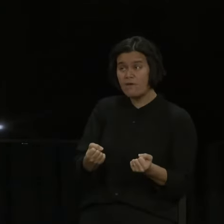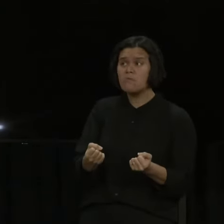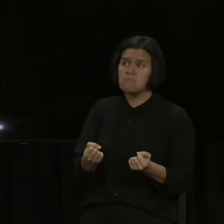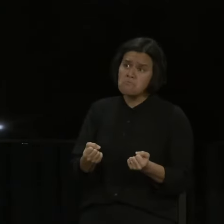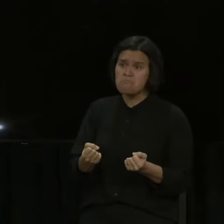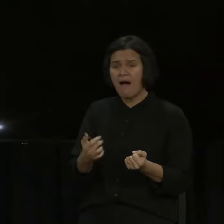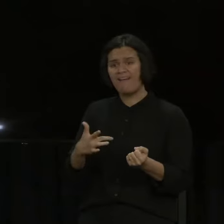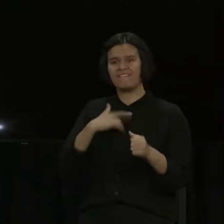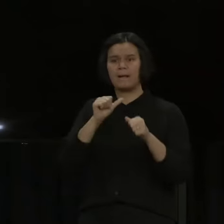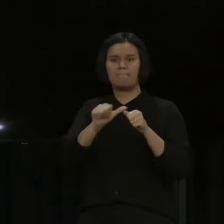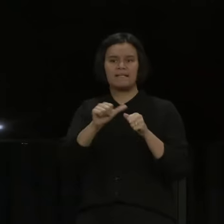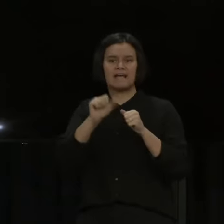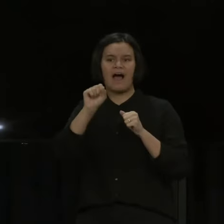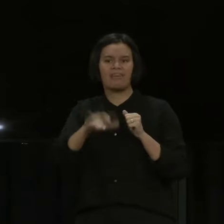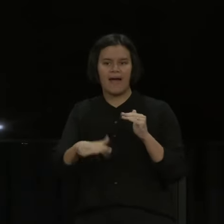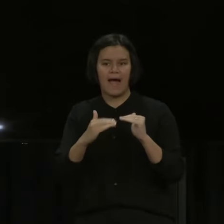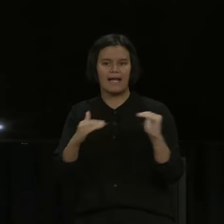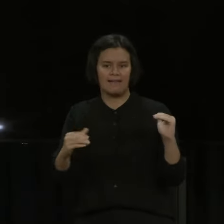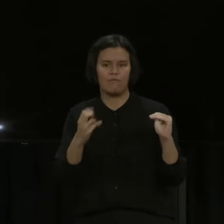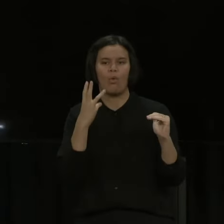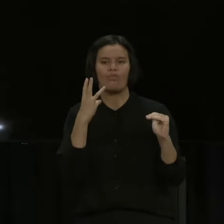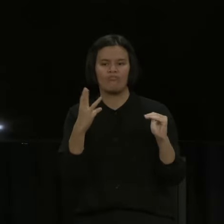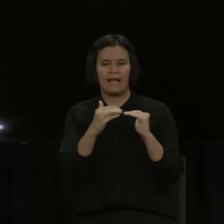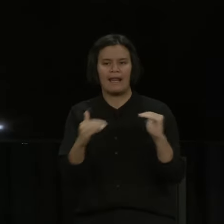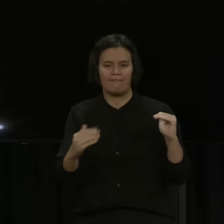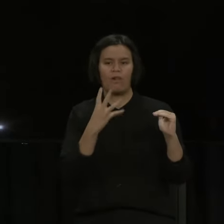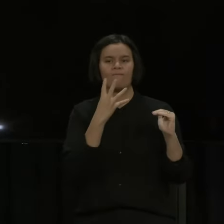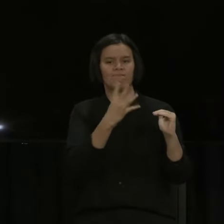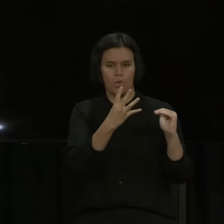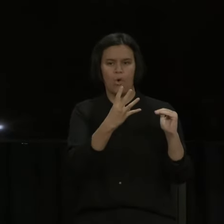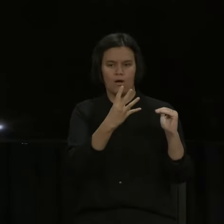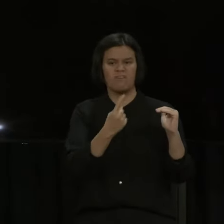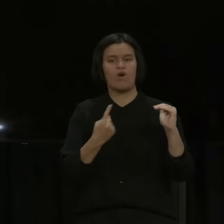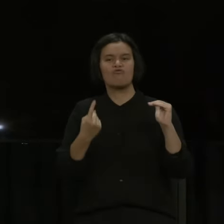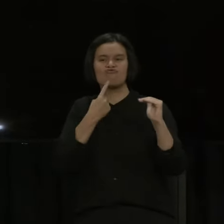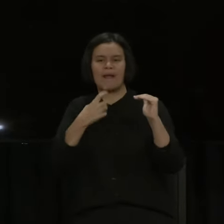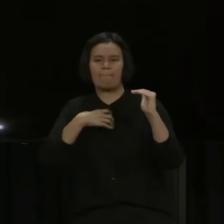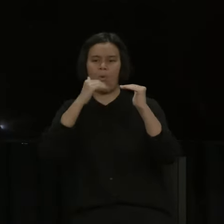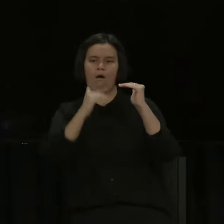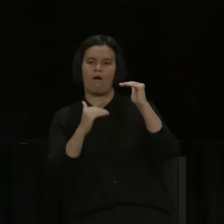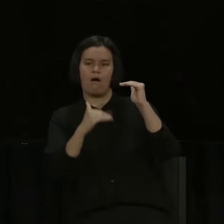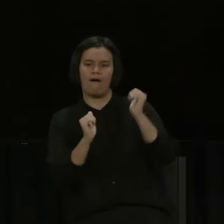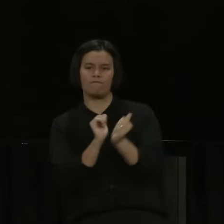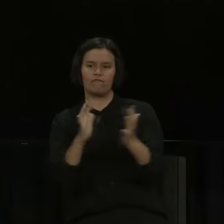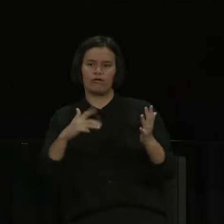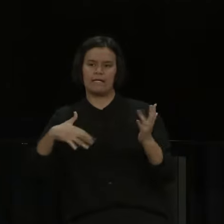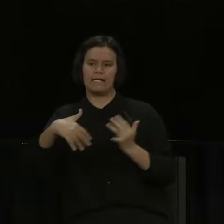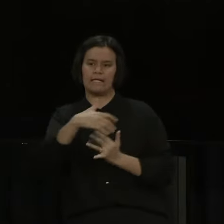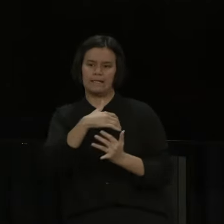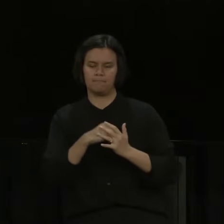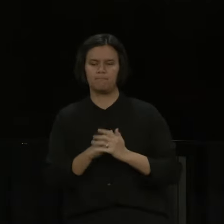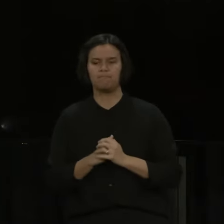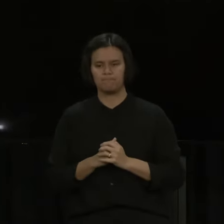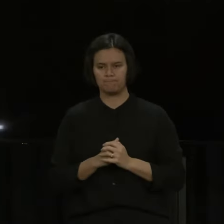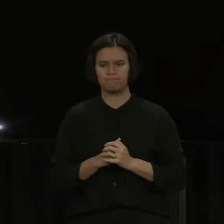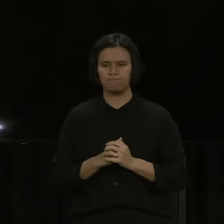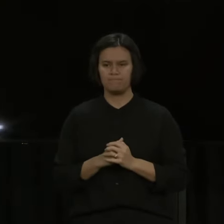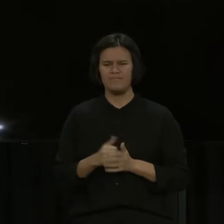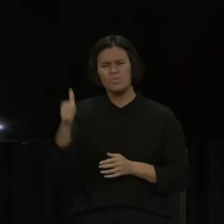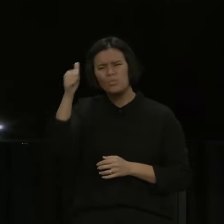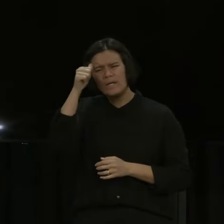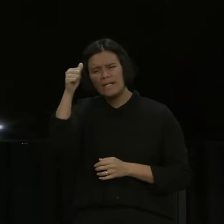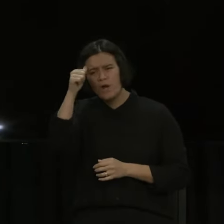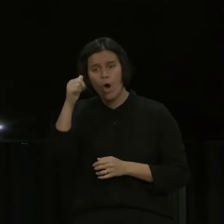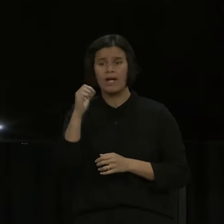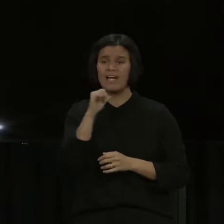much more freedom than they do now. We've been working really hard to get the balance right. We do know that it will take some time for people to get used to the new rules